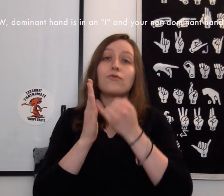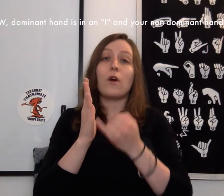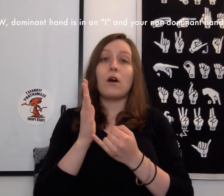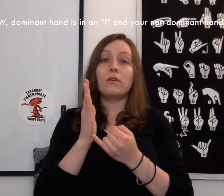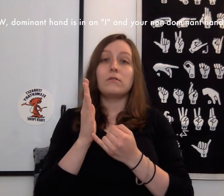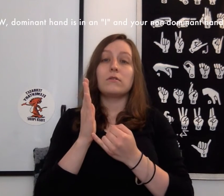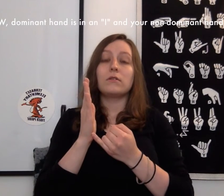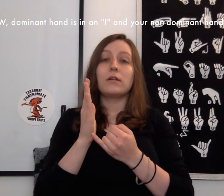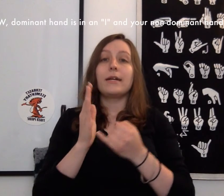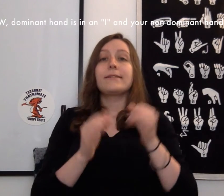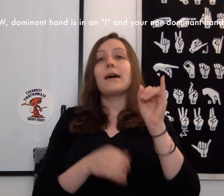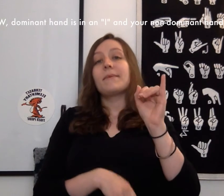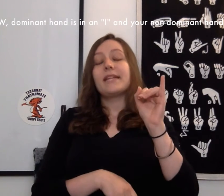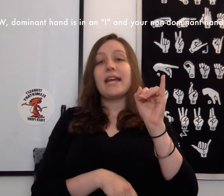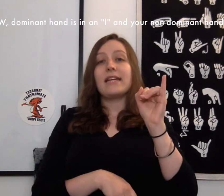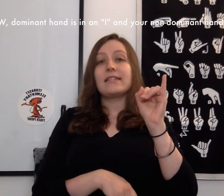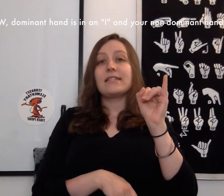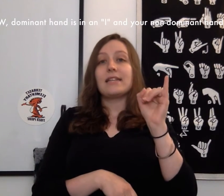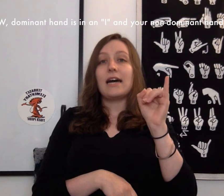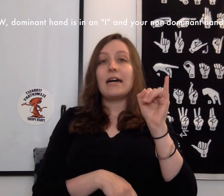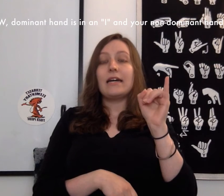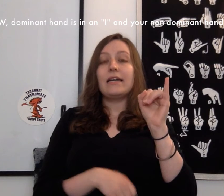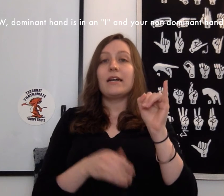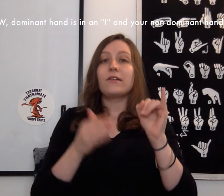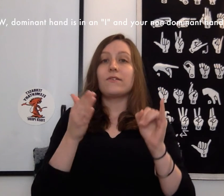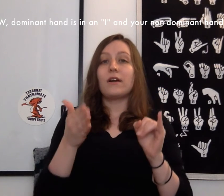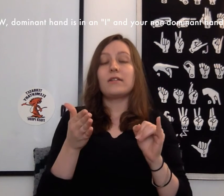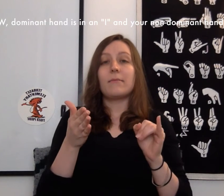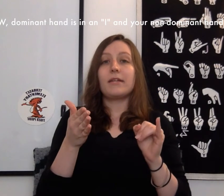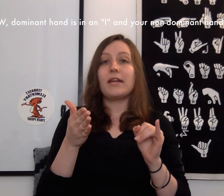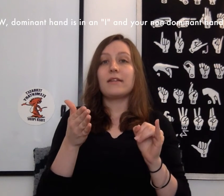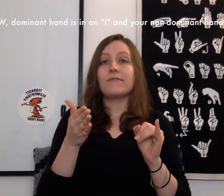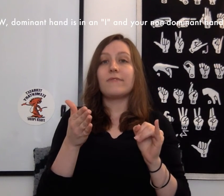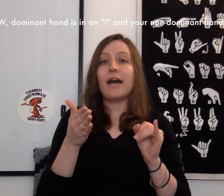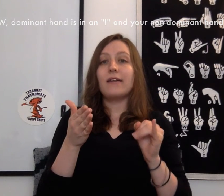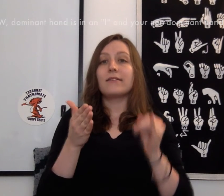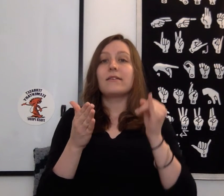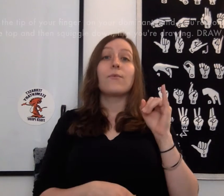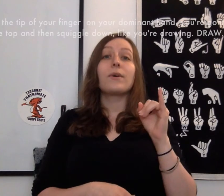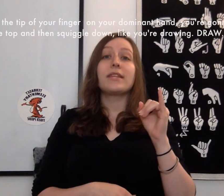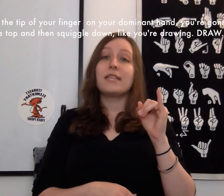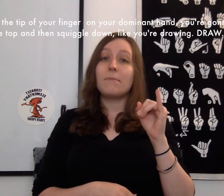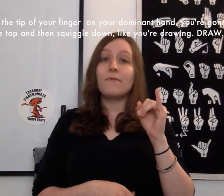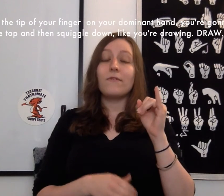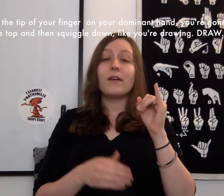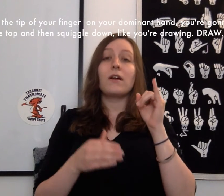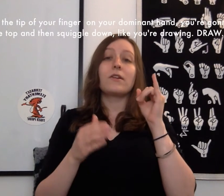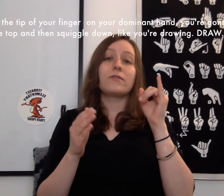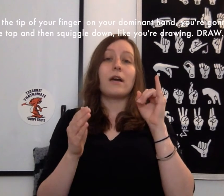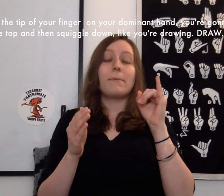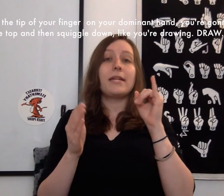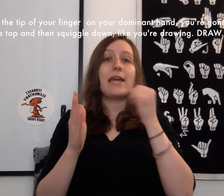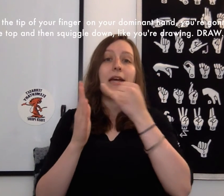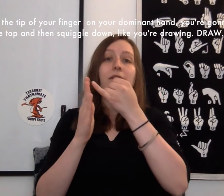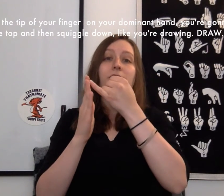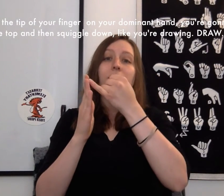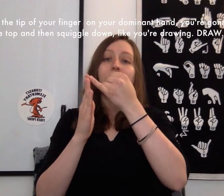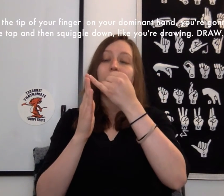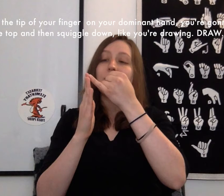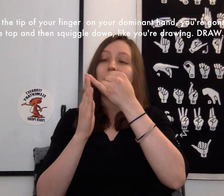Draw. Dominant hand is in an I and your non-dominant hand is flat. With the tip of your finger on your dominant hand, you're going to start